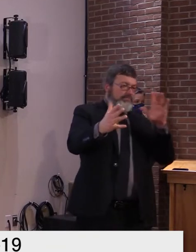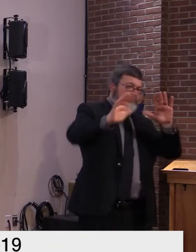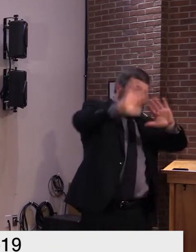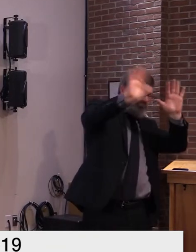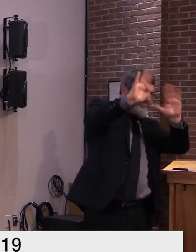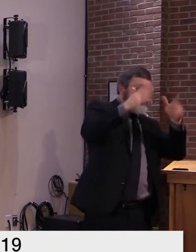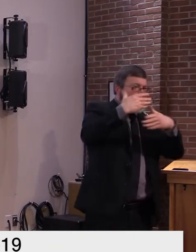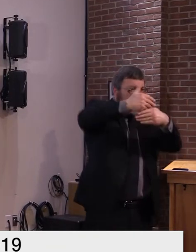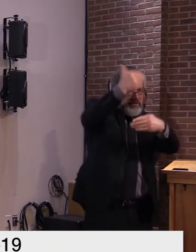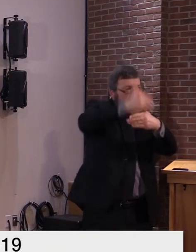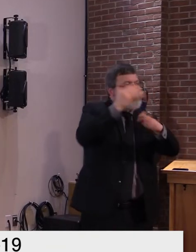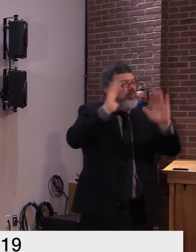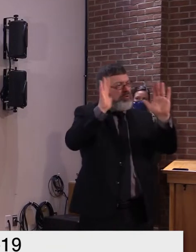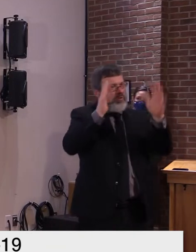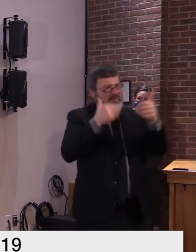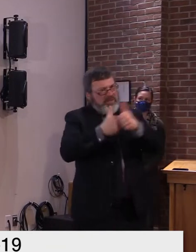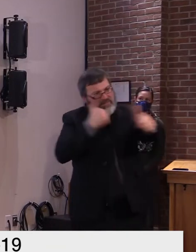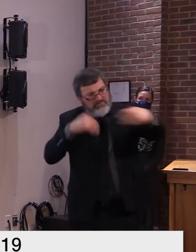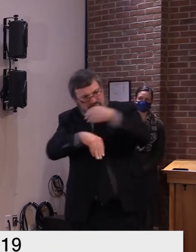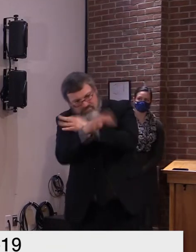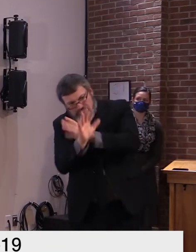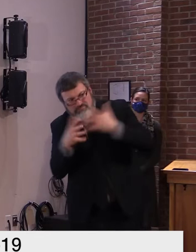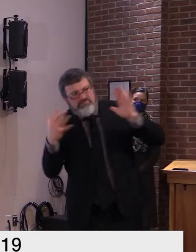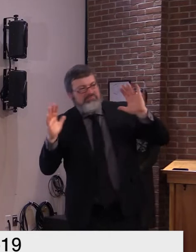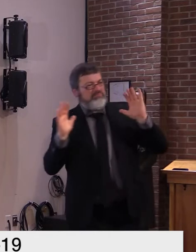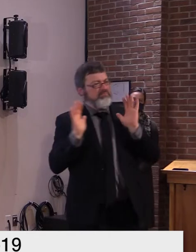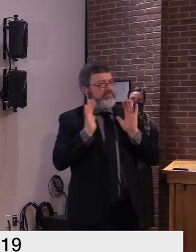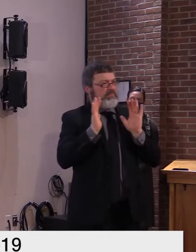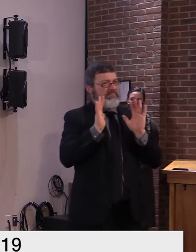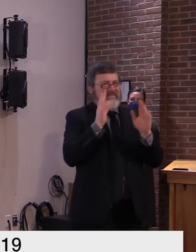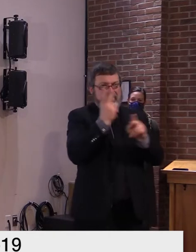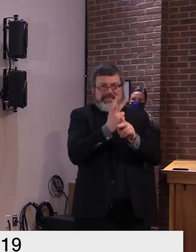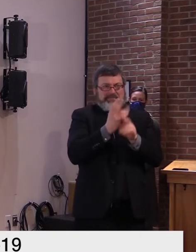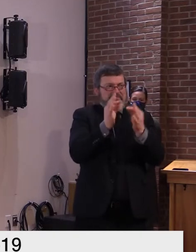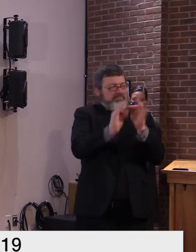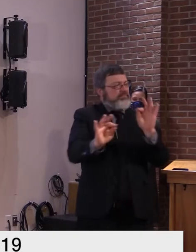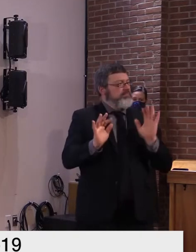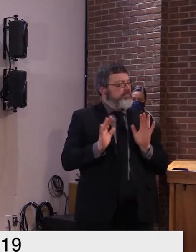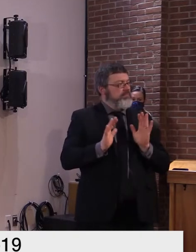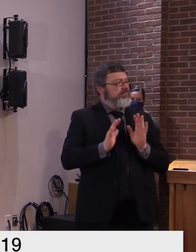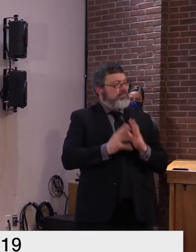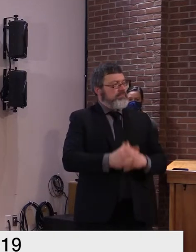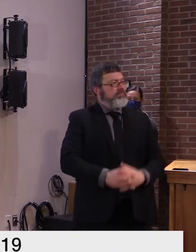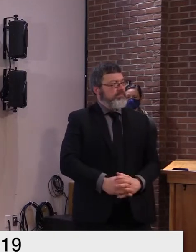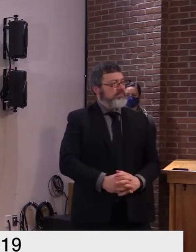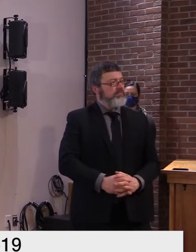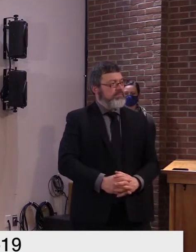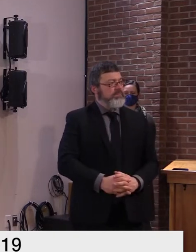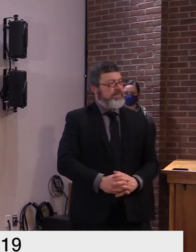protecting essential workers with adequate ppe and safe work practices